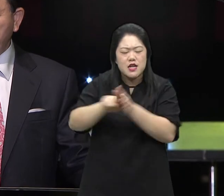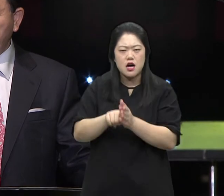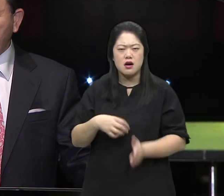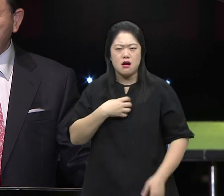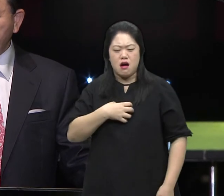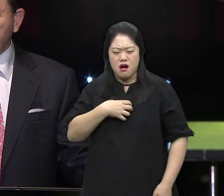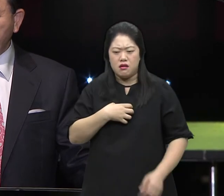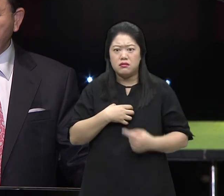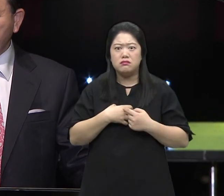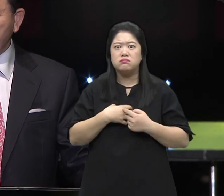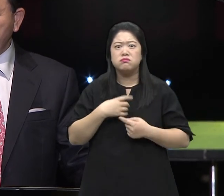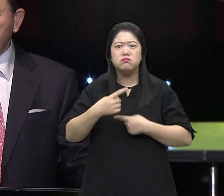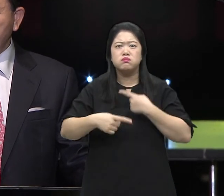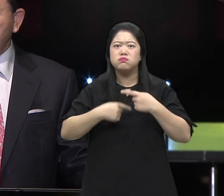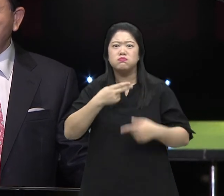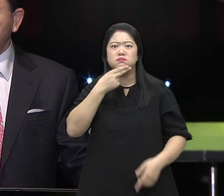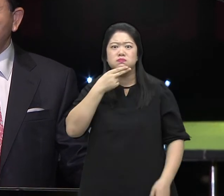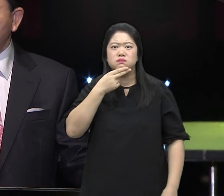It doesn't say, worry about your future.